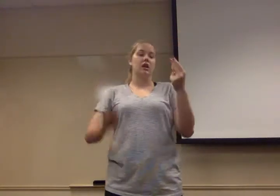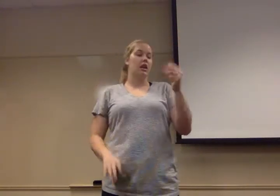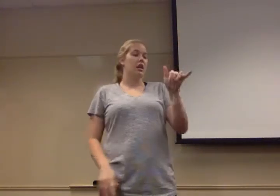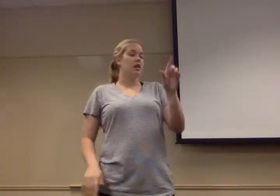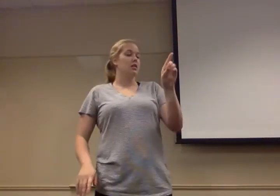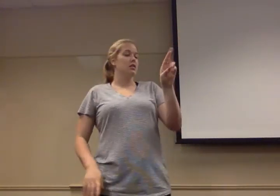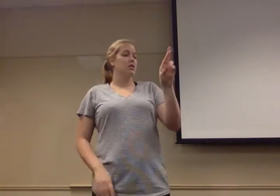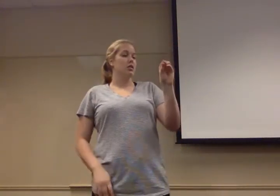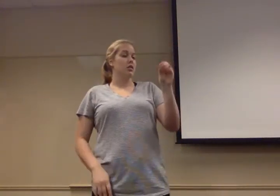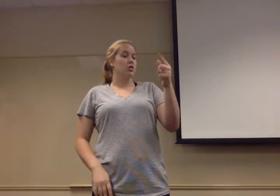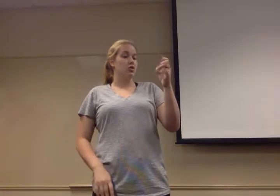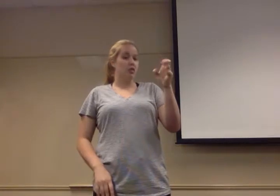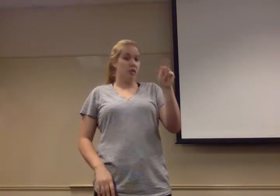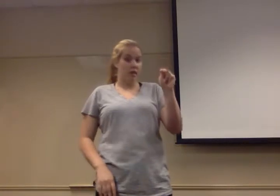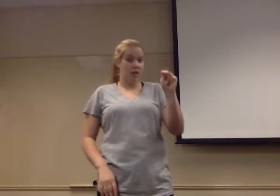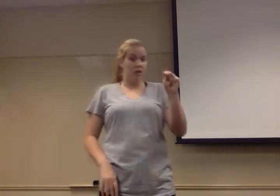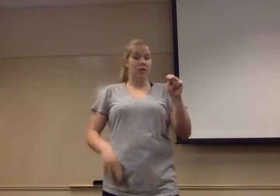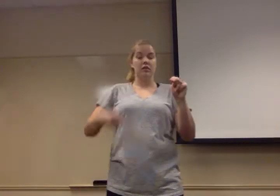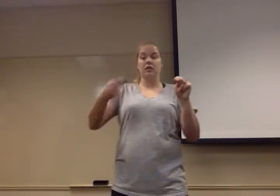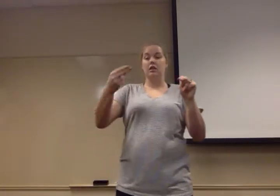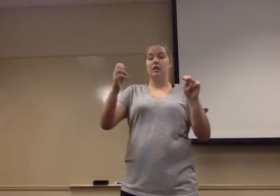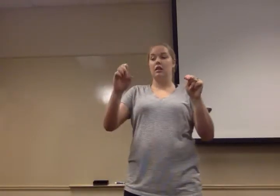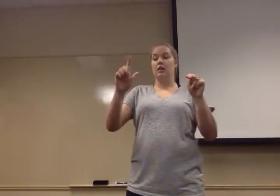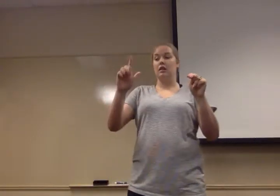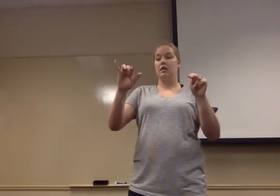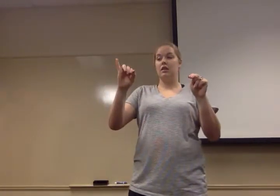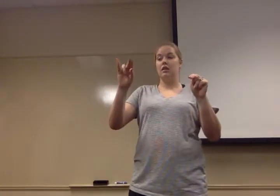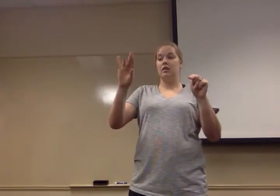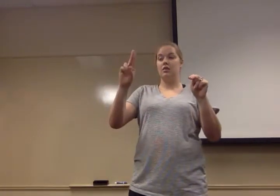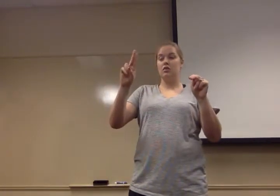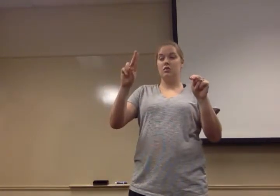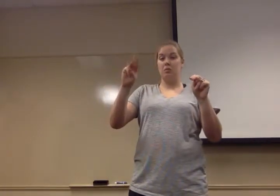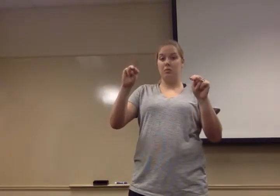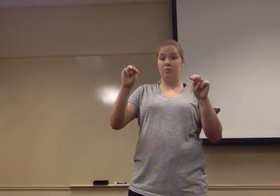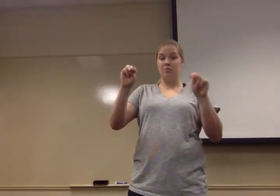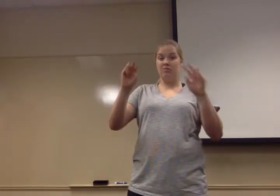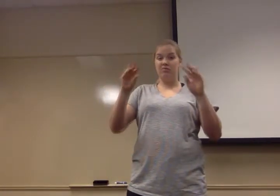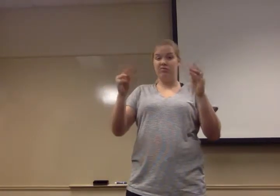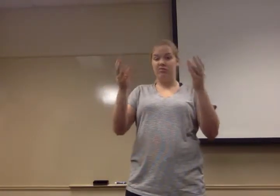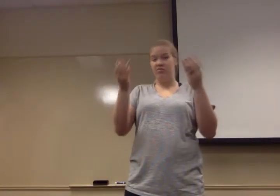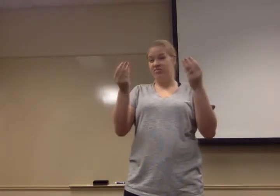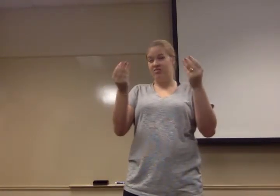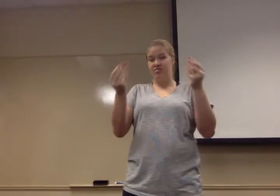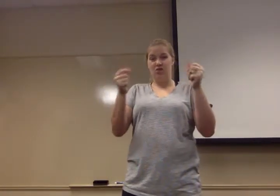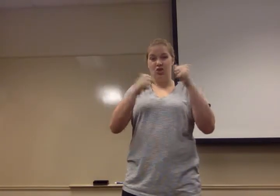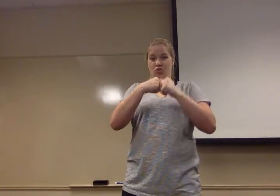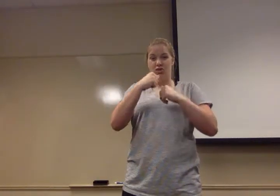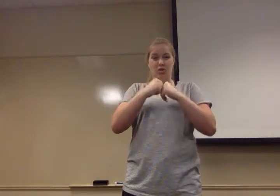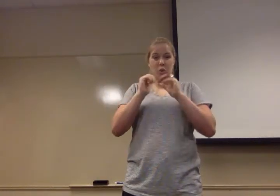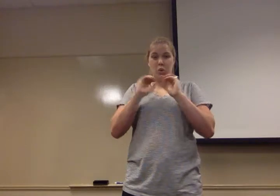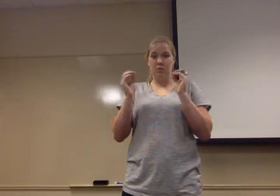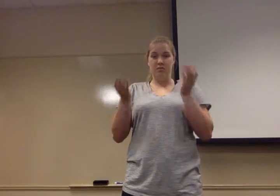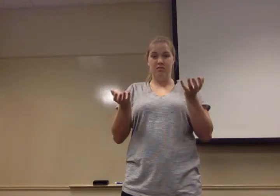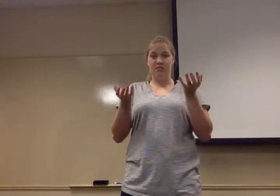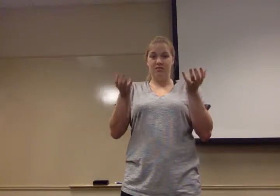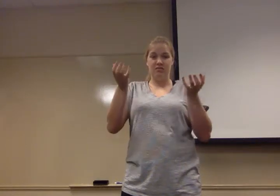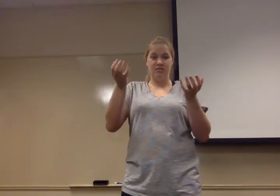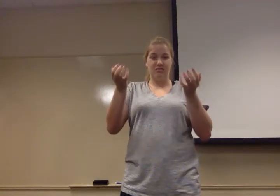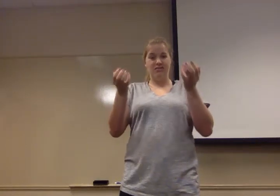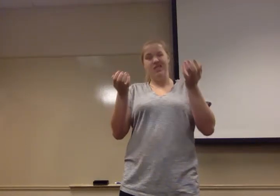And they have no structure. They're really a sort of cosmic mush. But that's not completely true. Recent